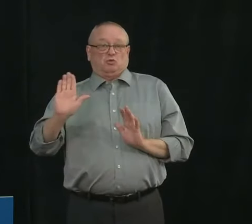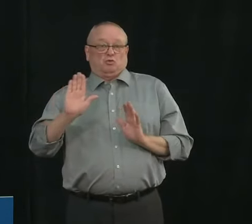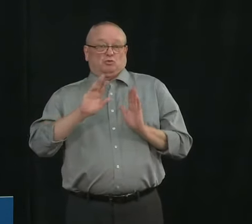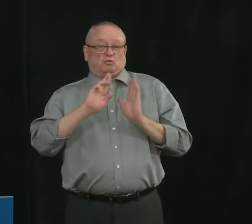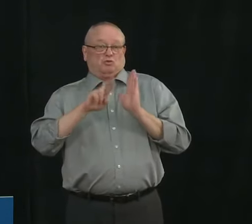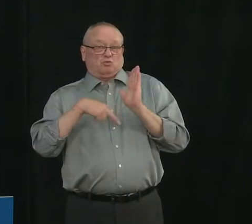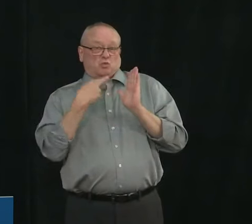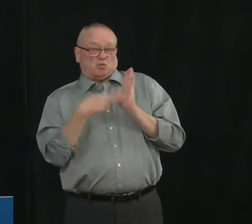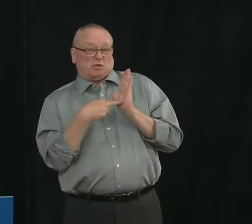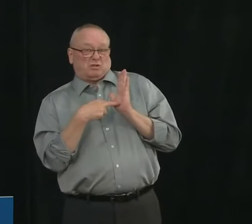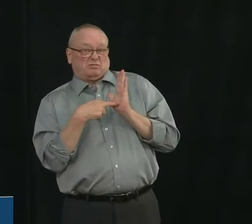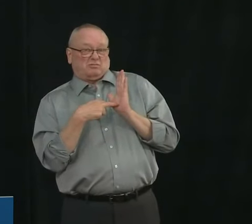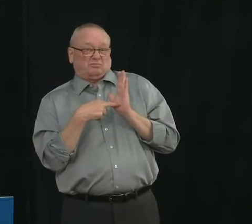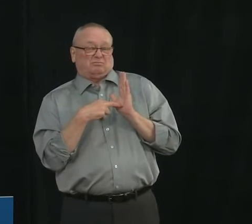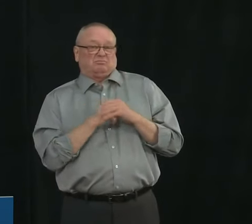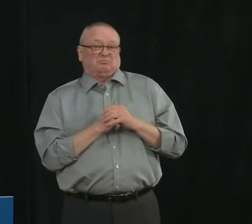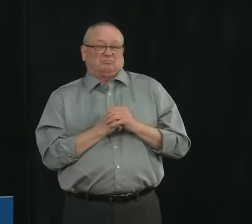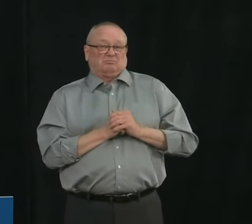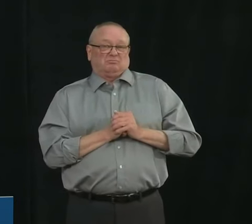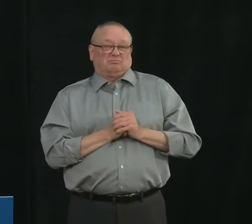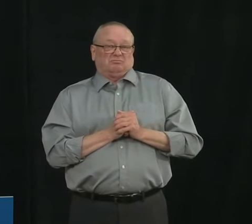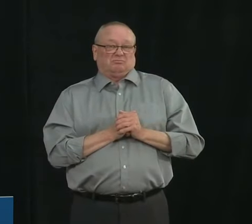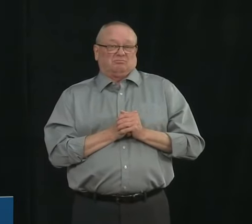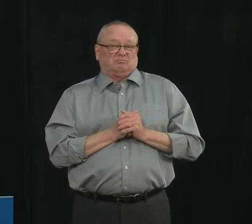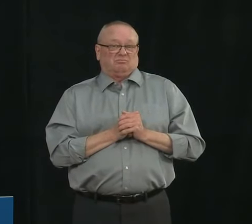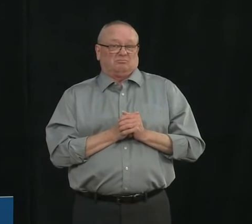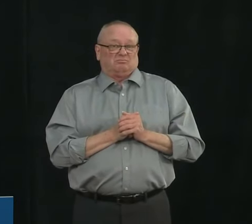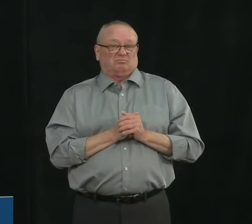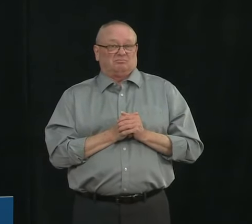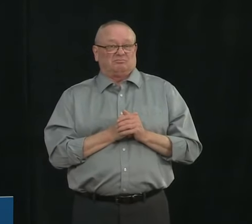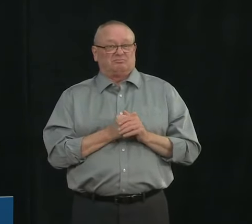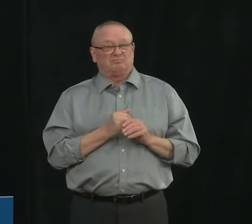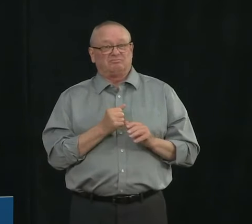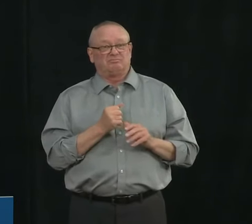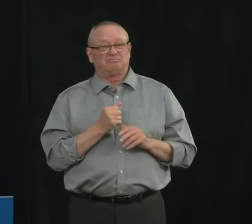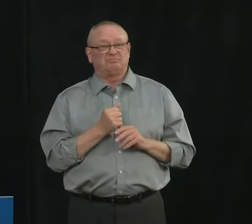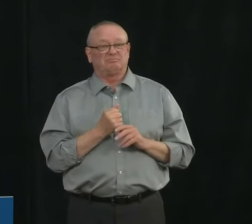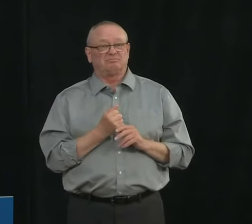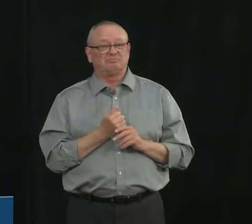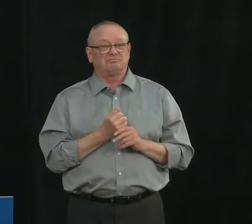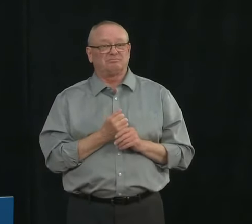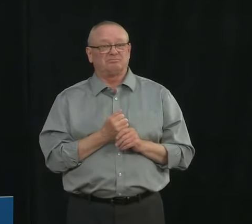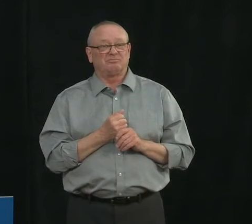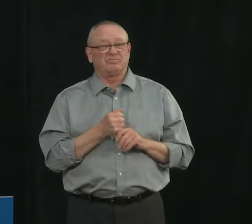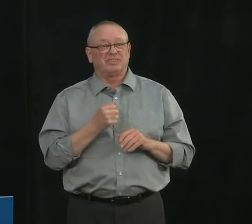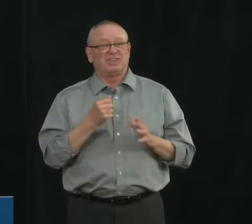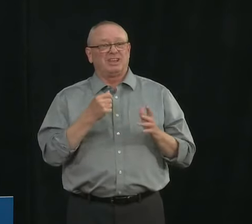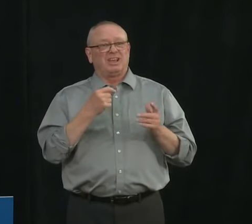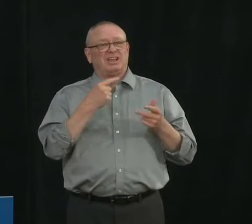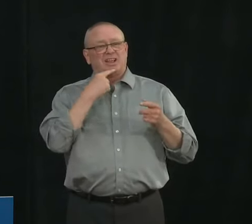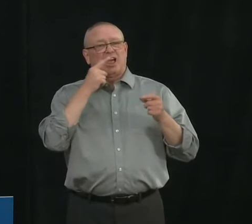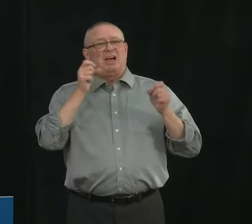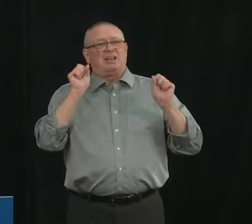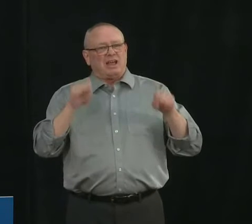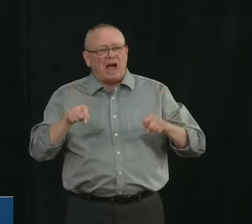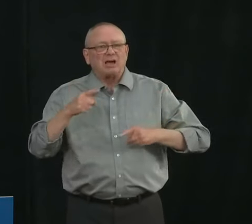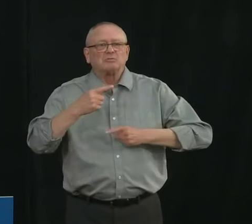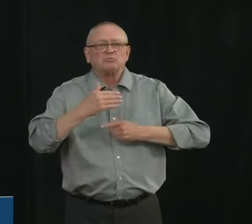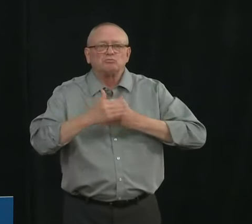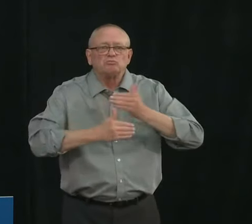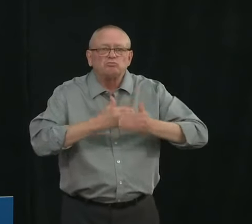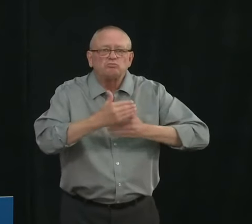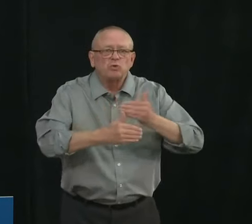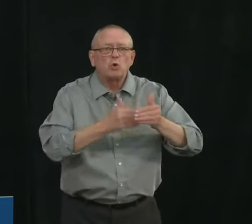things that I would need to do those are not particularly linked to that declaration of a state of public health emergency.